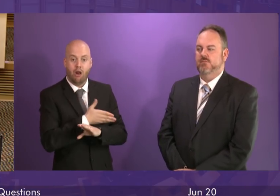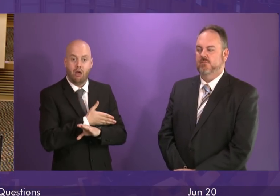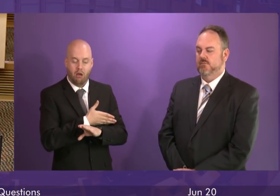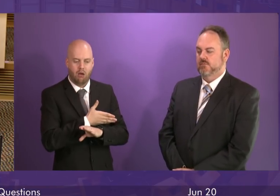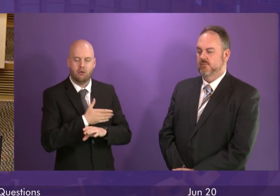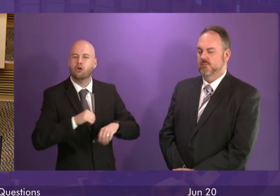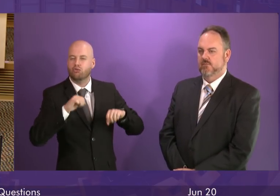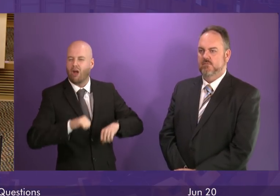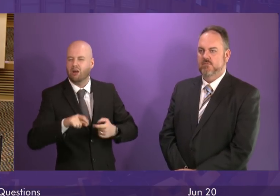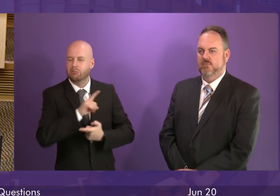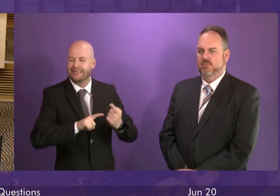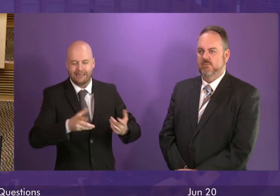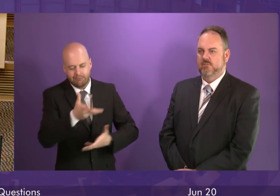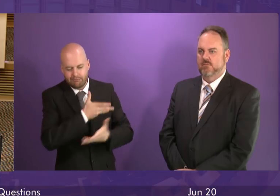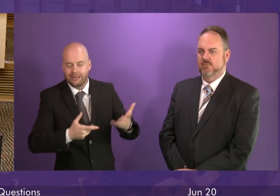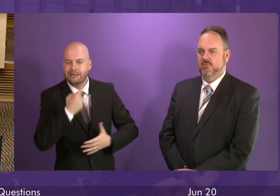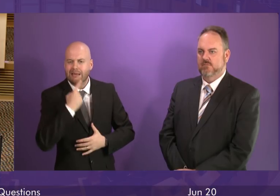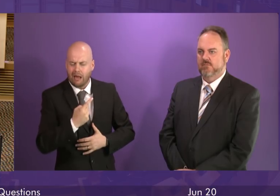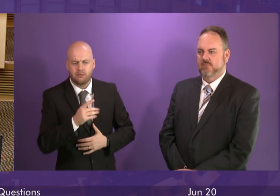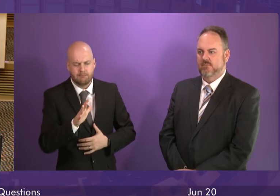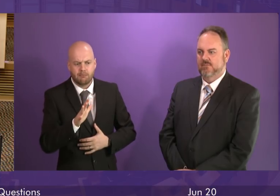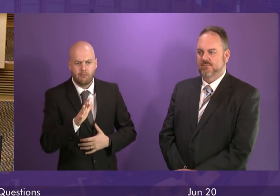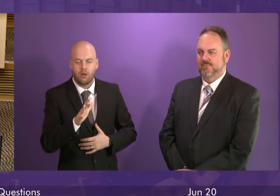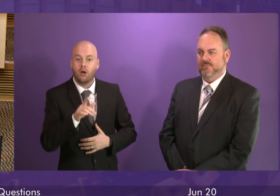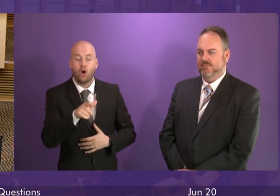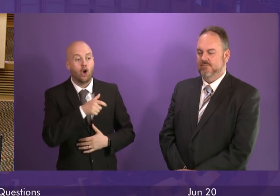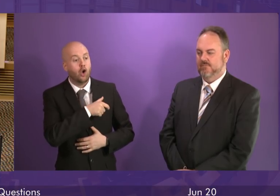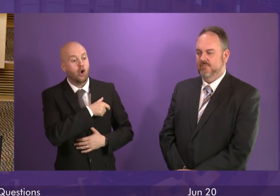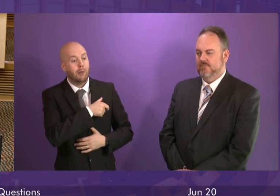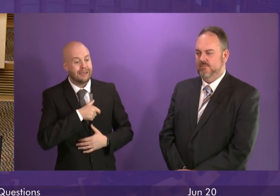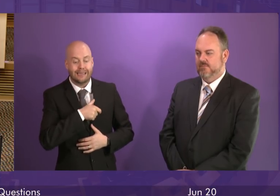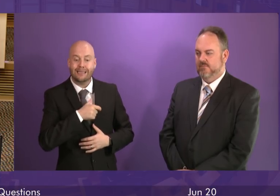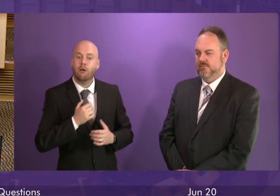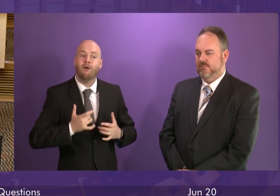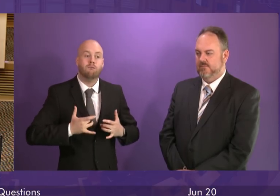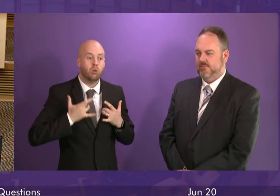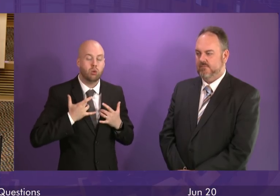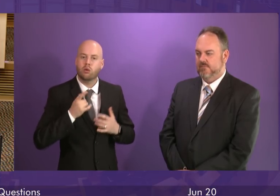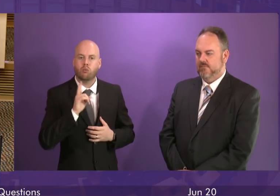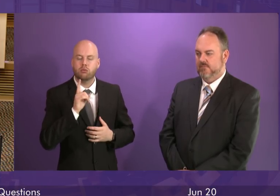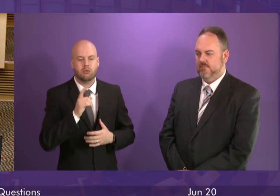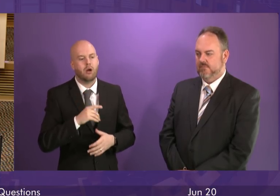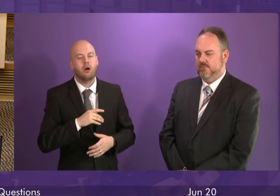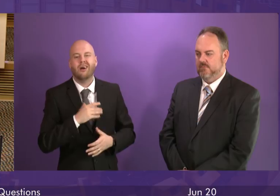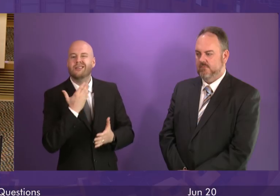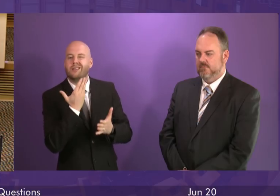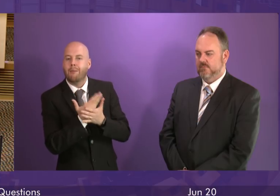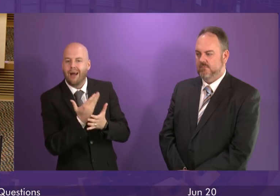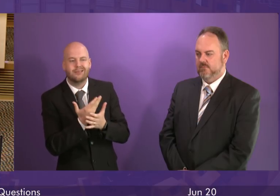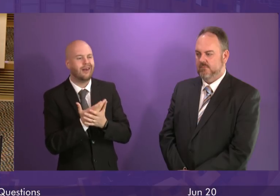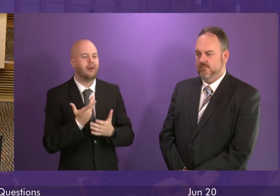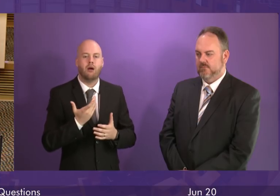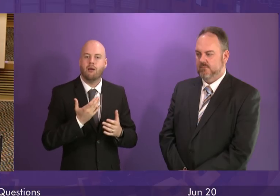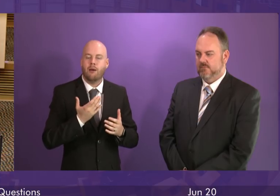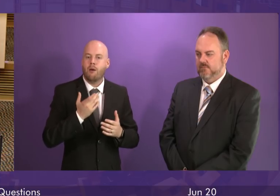this and as far as I aware it was a unanimous report. The committee is of the view that demand management measures like workplace